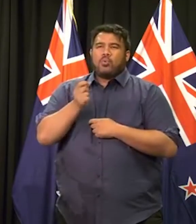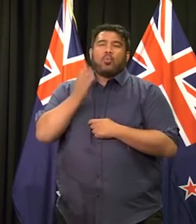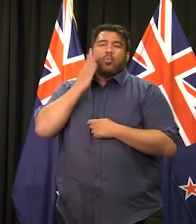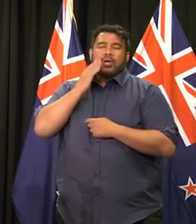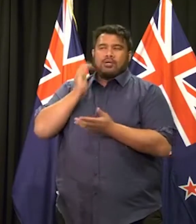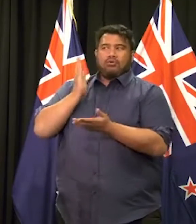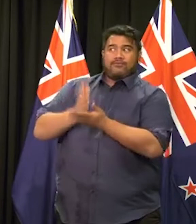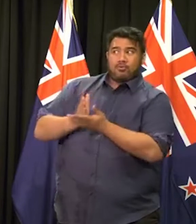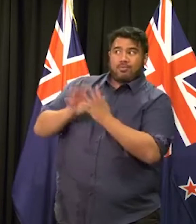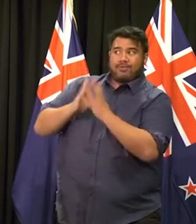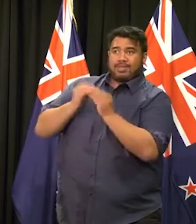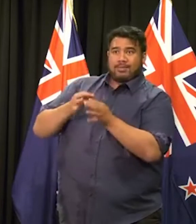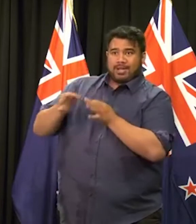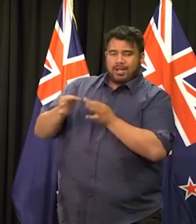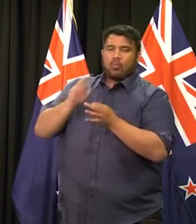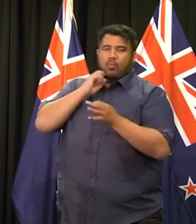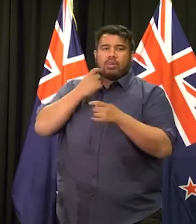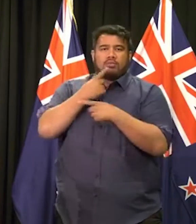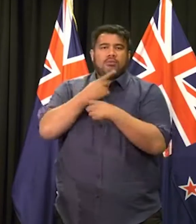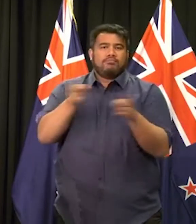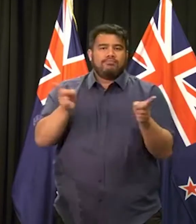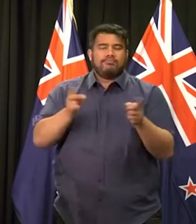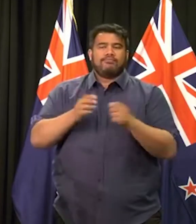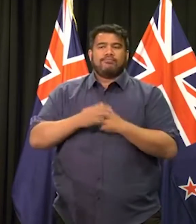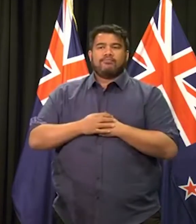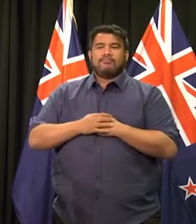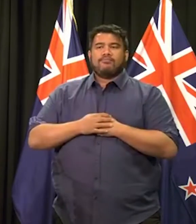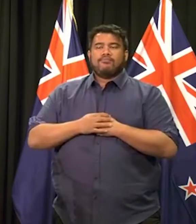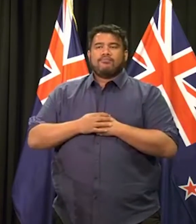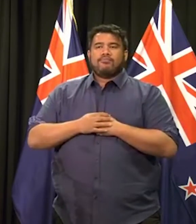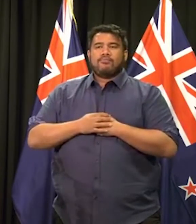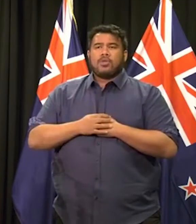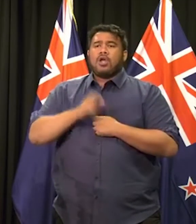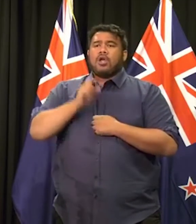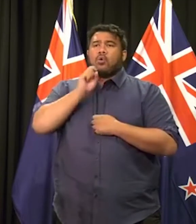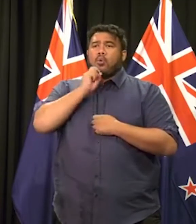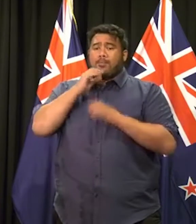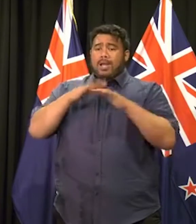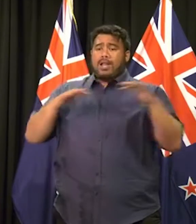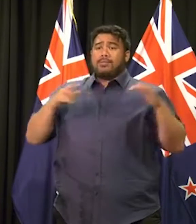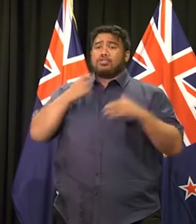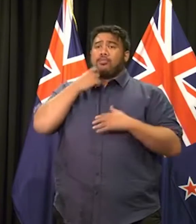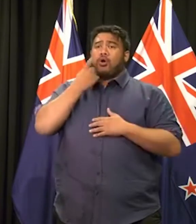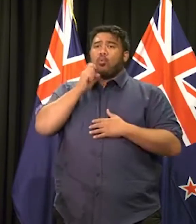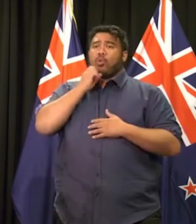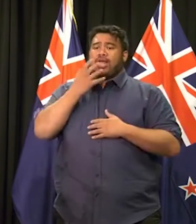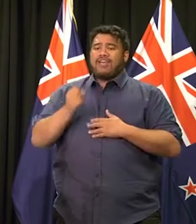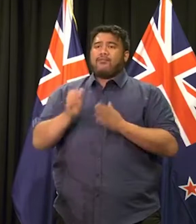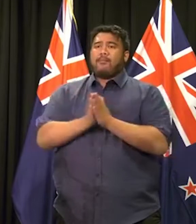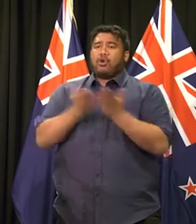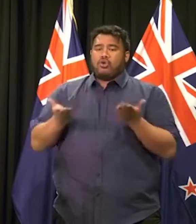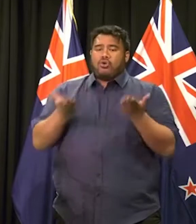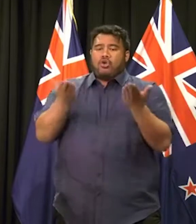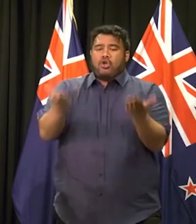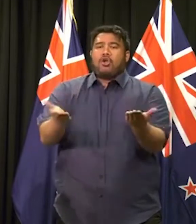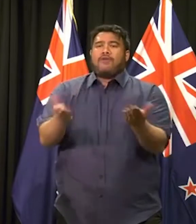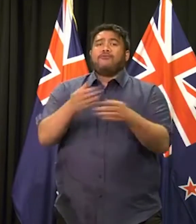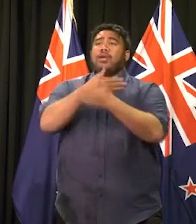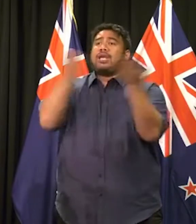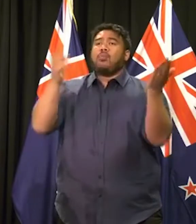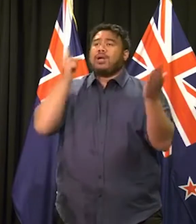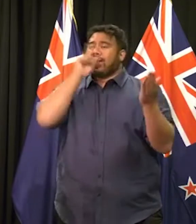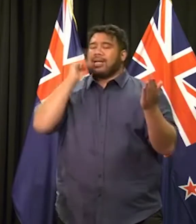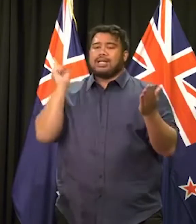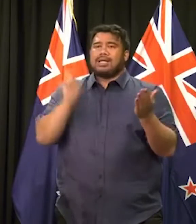arrangements. I can confirm that we will open condolence books at Parliament tomorrow, as well as at the National Library.